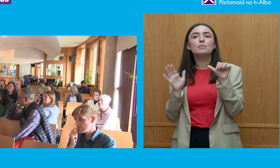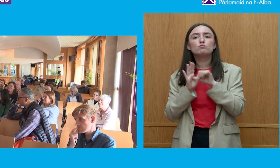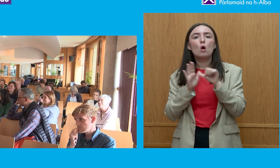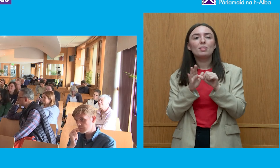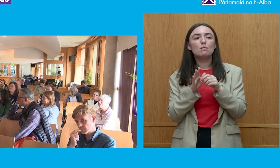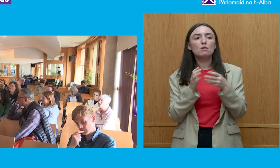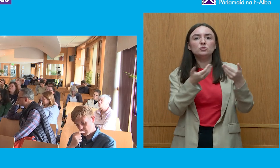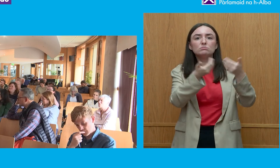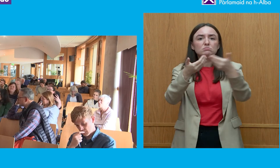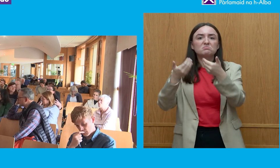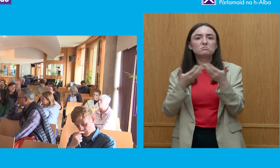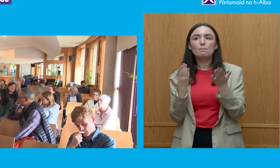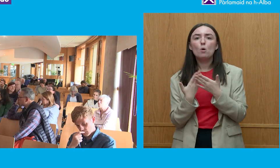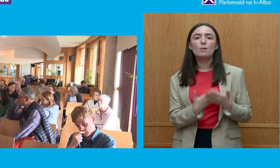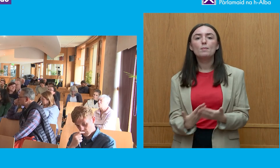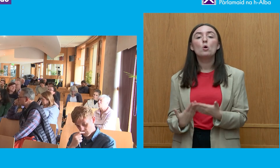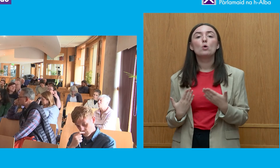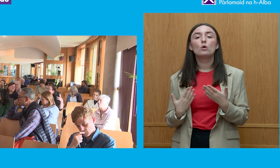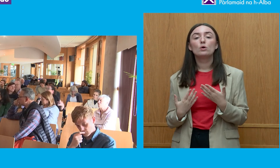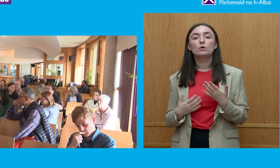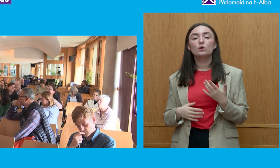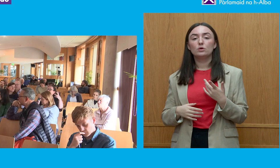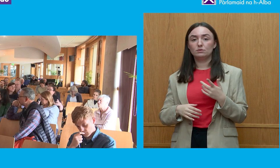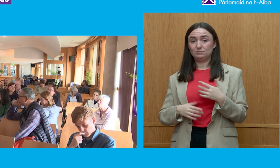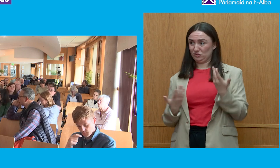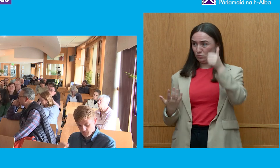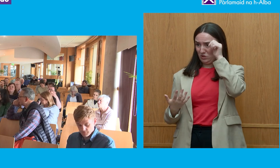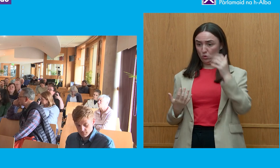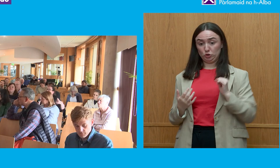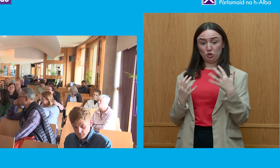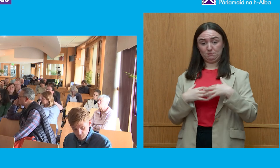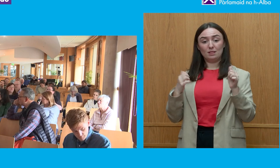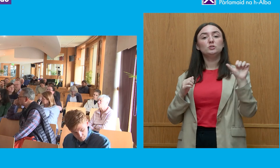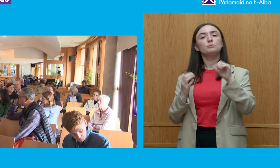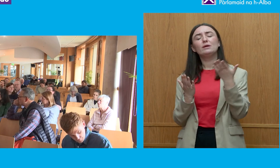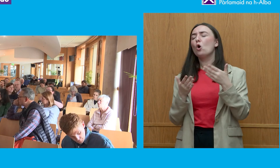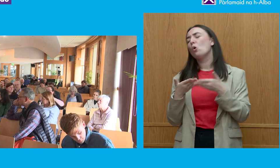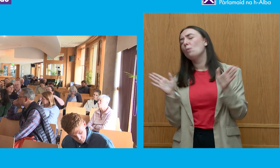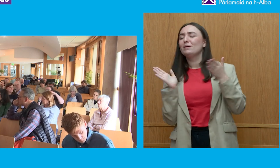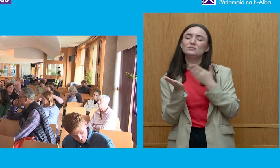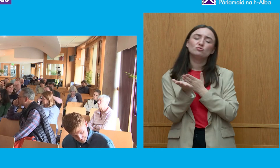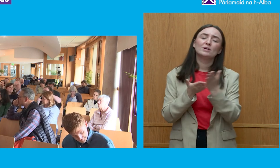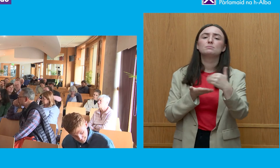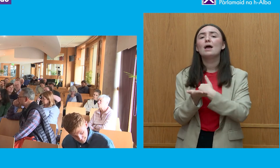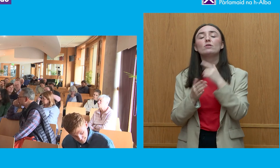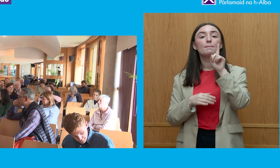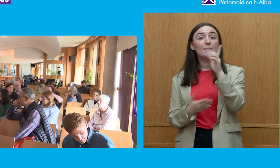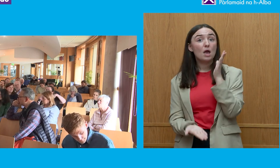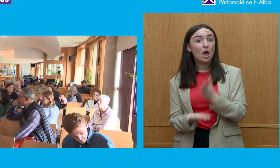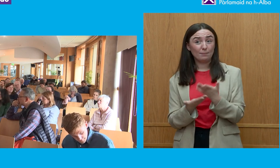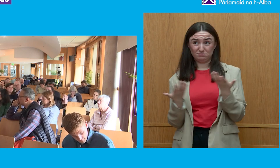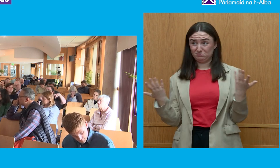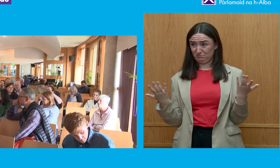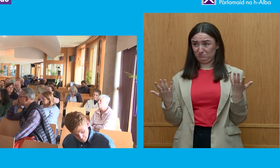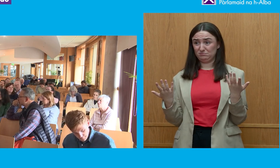with that the Scottish Parliament was established it was going to be open and transparent and a lot more accountable but there are no there's no well